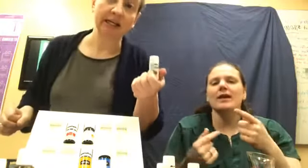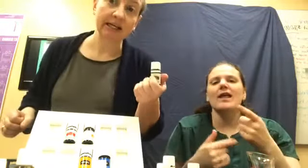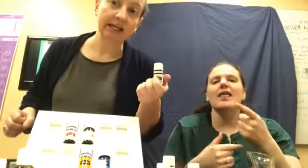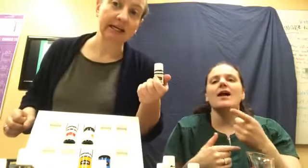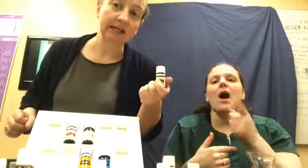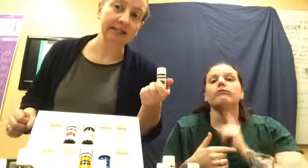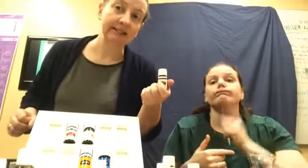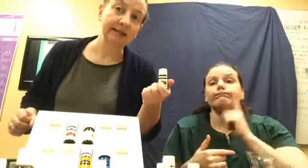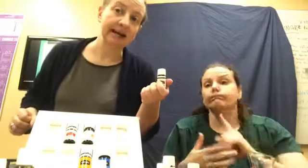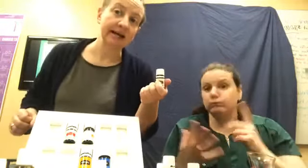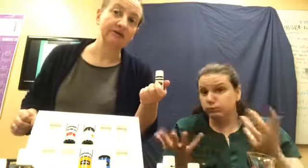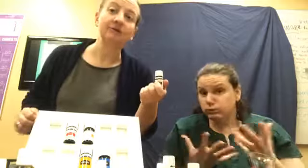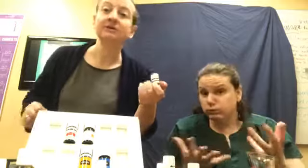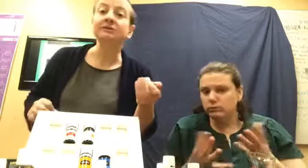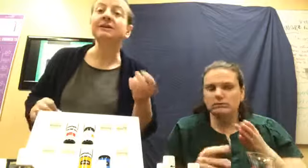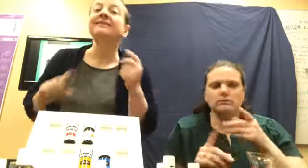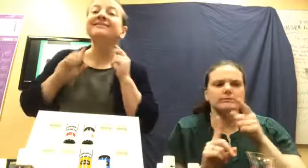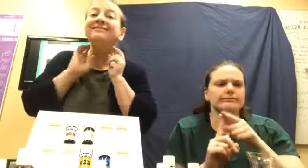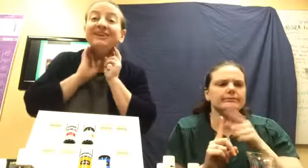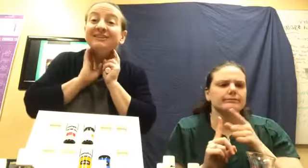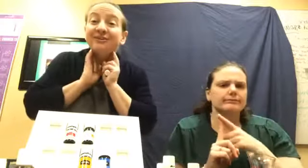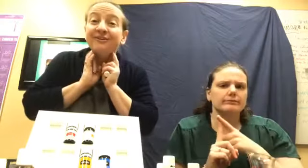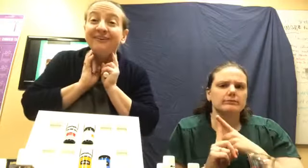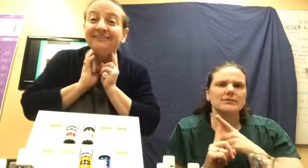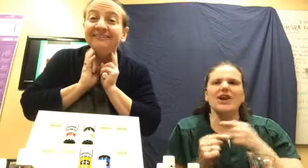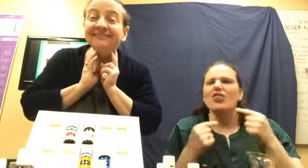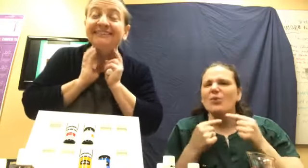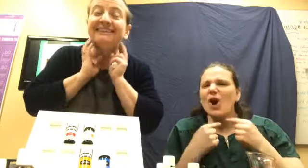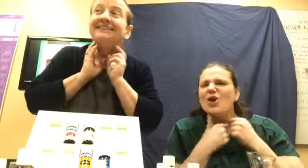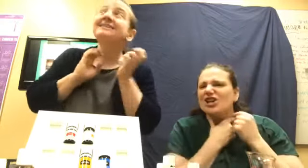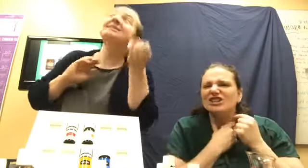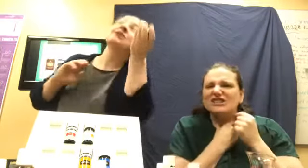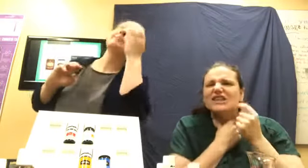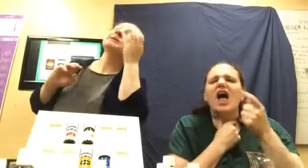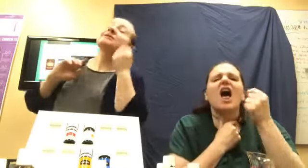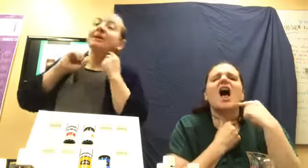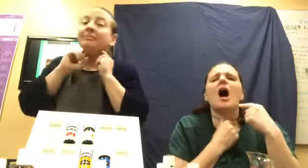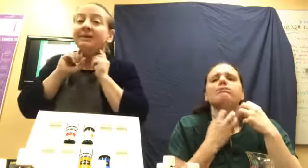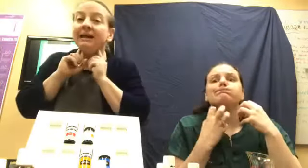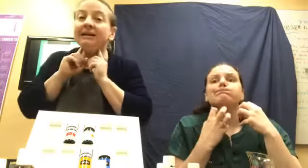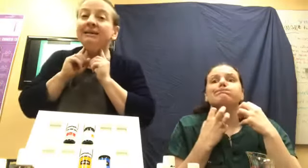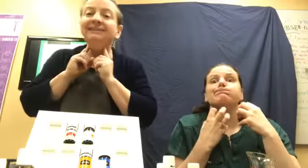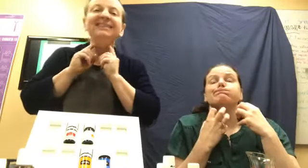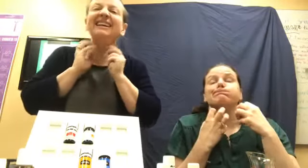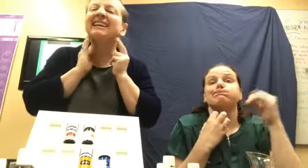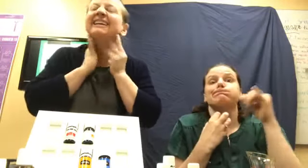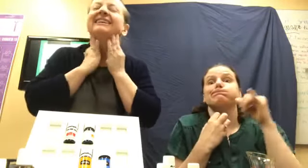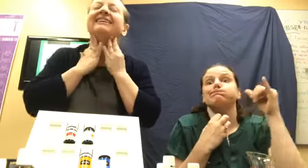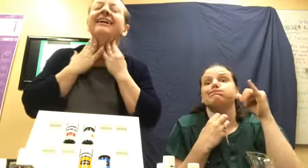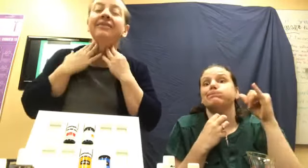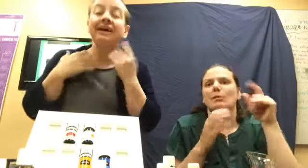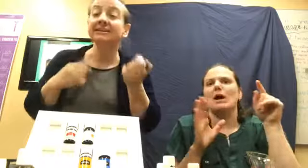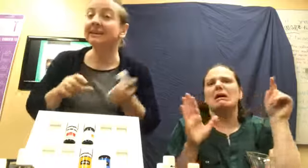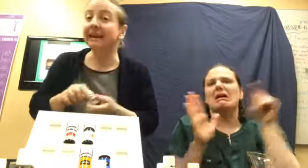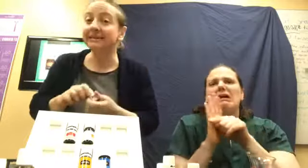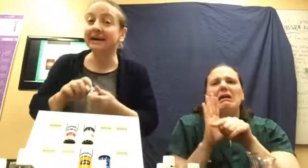is you can use it if you have a sore throat. You can drop a little drop in there. It's going to kill all that. It's an anti